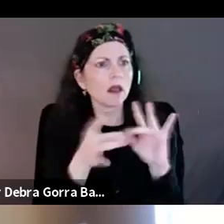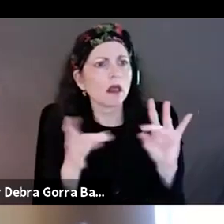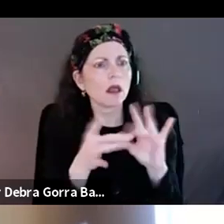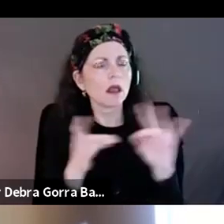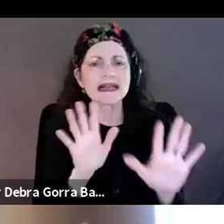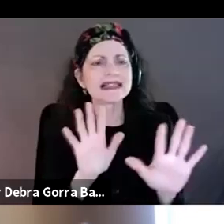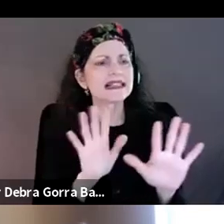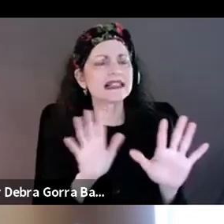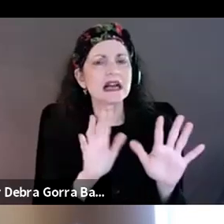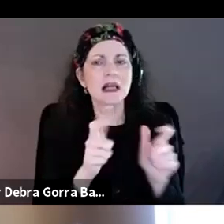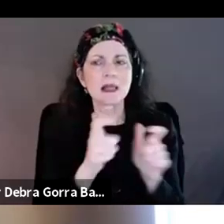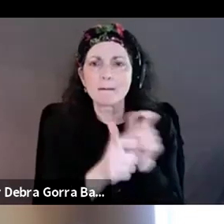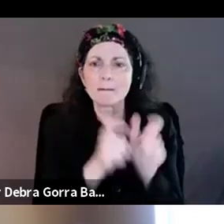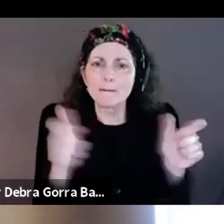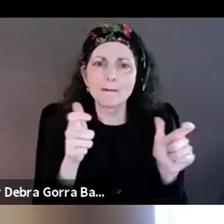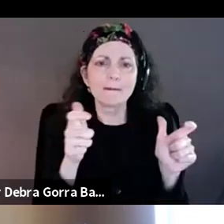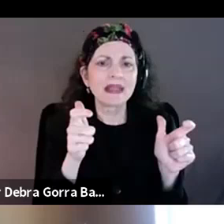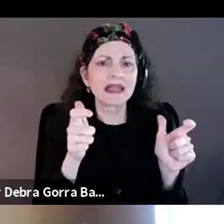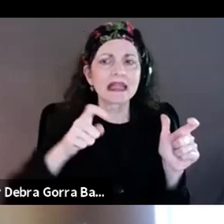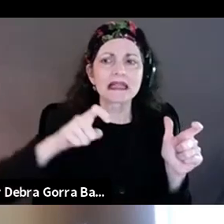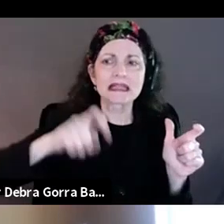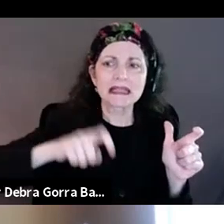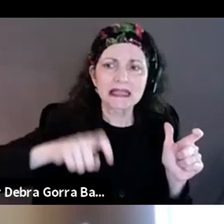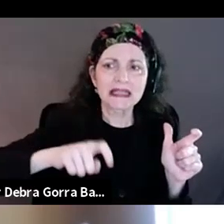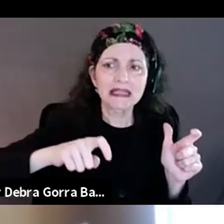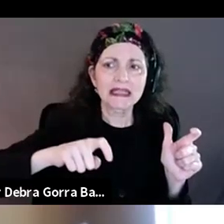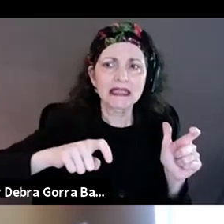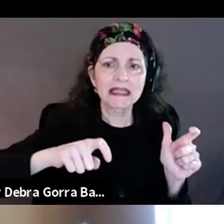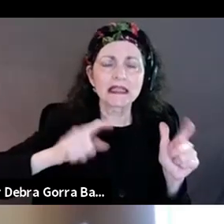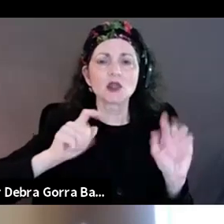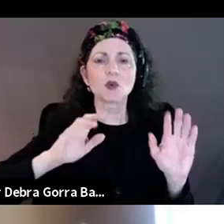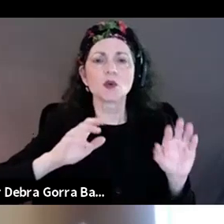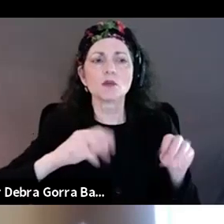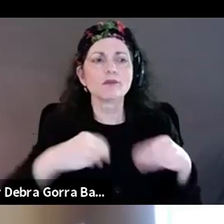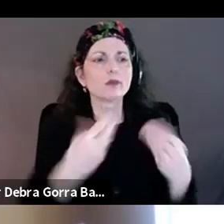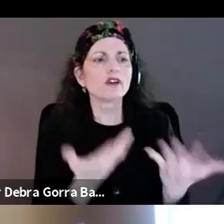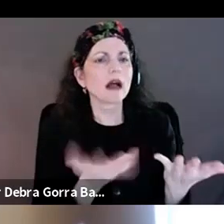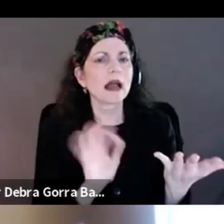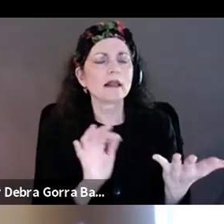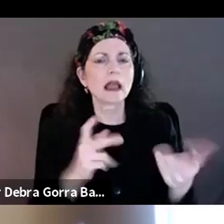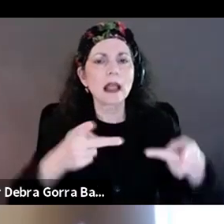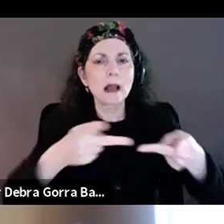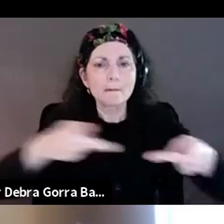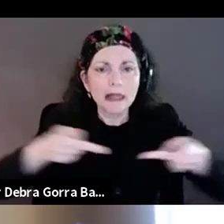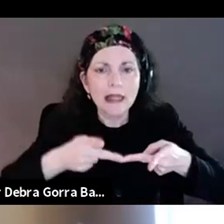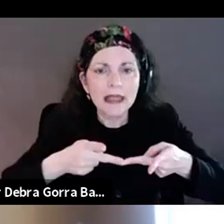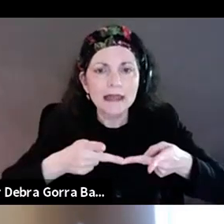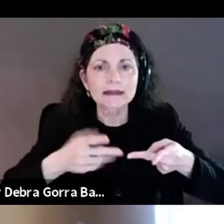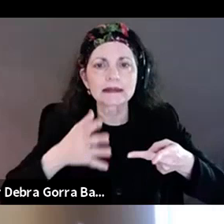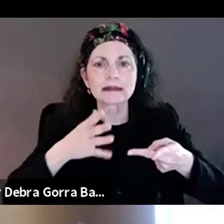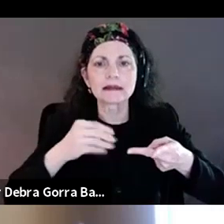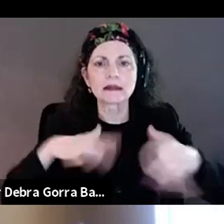biggest need was to to provide kind of places and spaces for people to gather